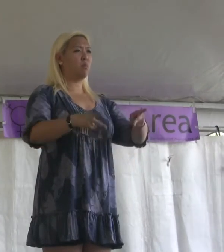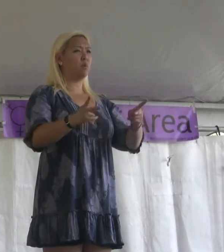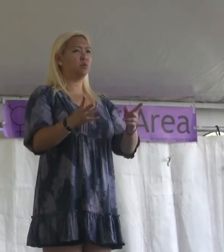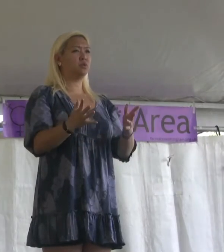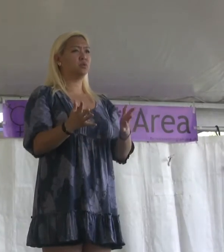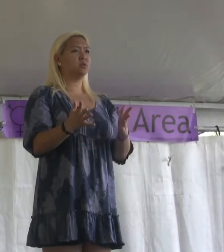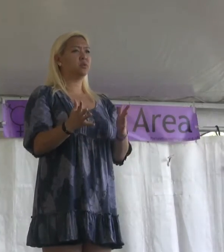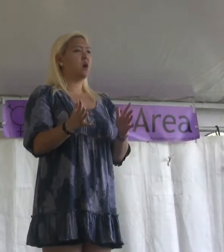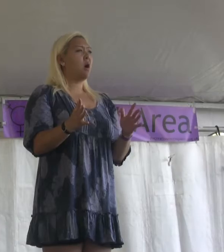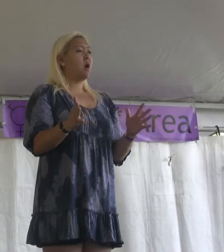wars.